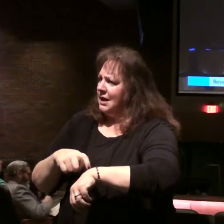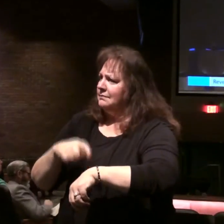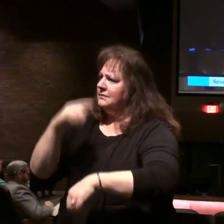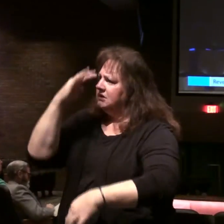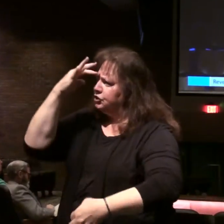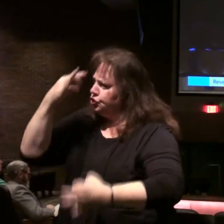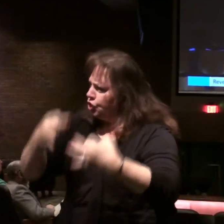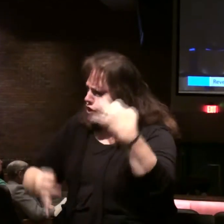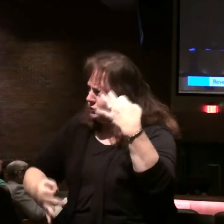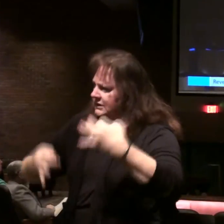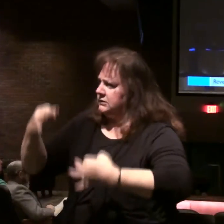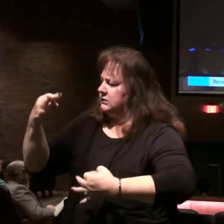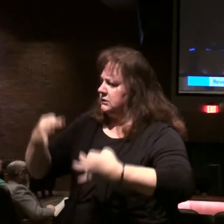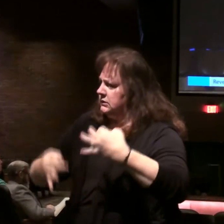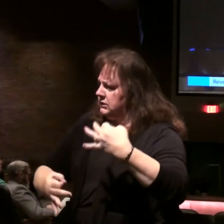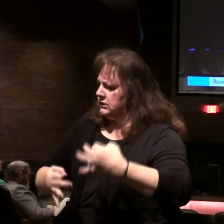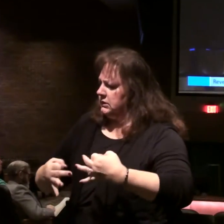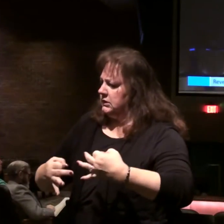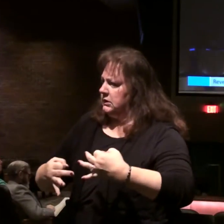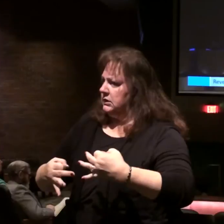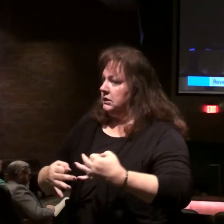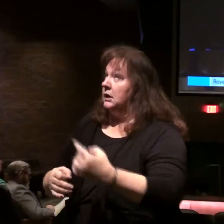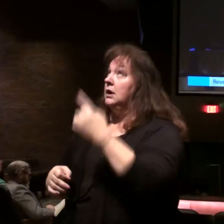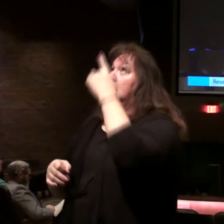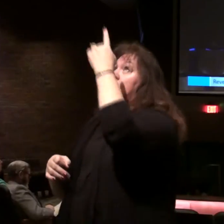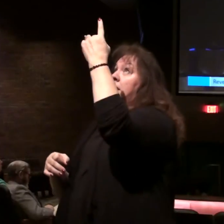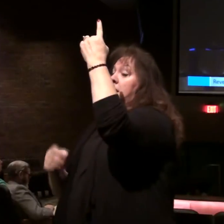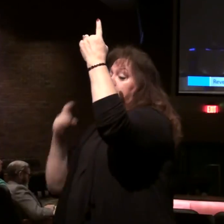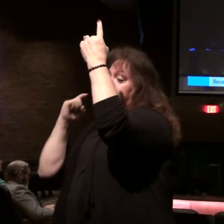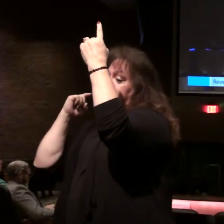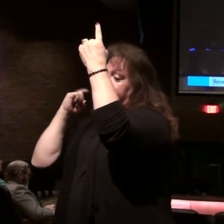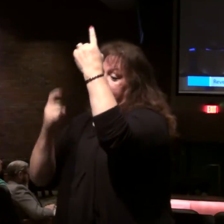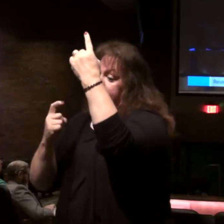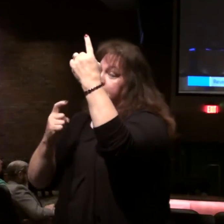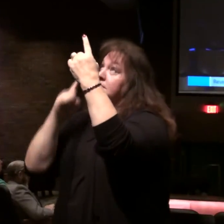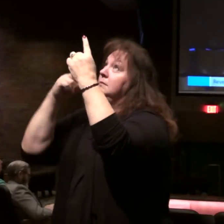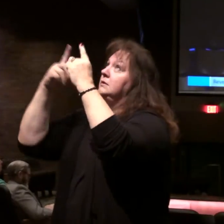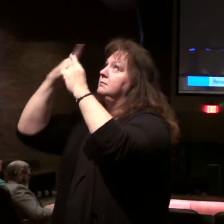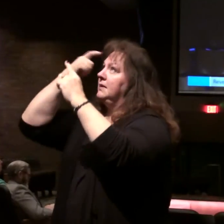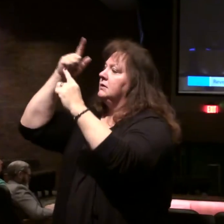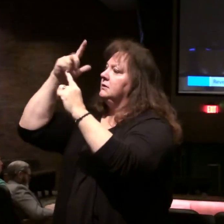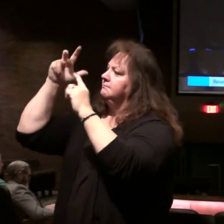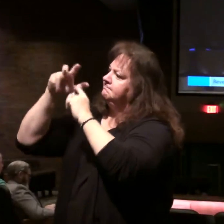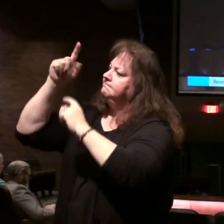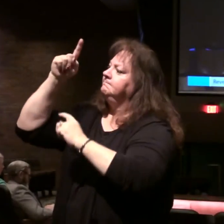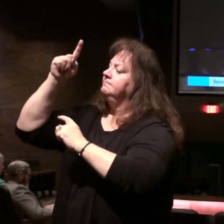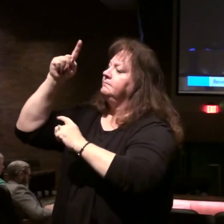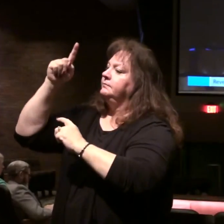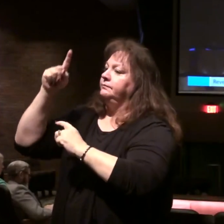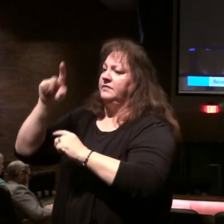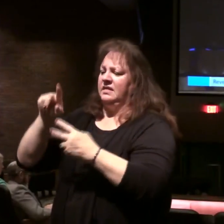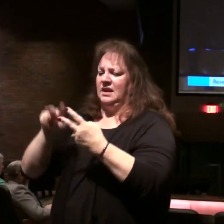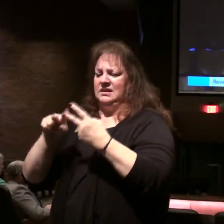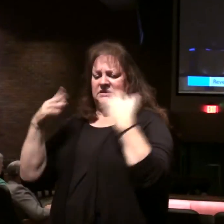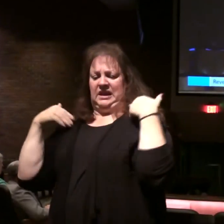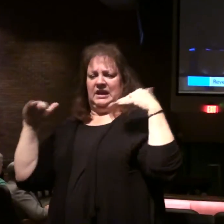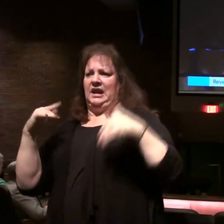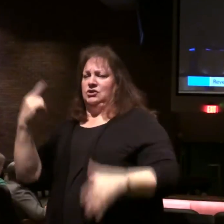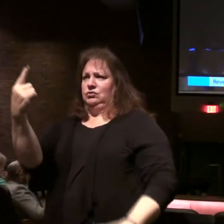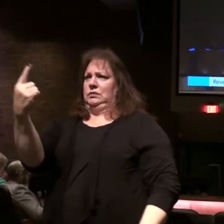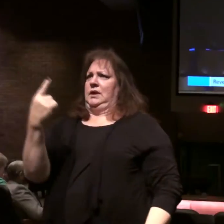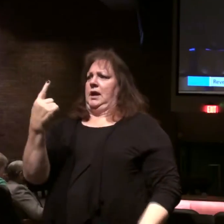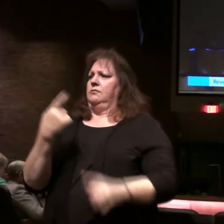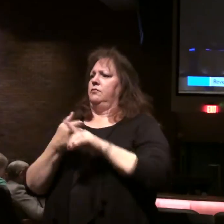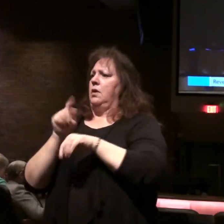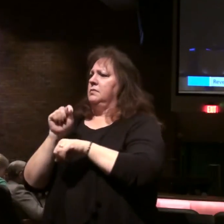judgment by the one who is the ultimate victor, another angel came out of the temple.